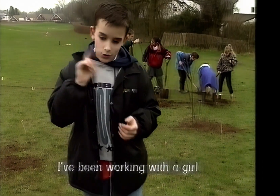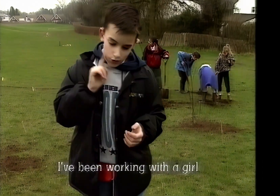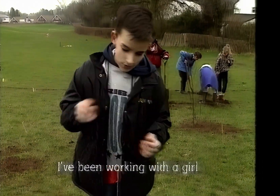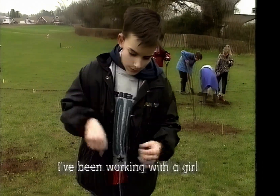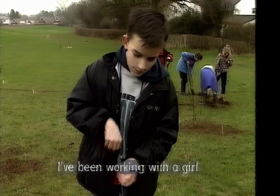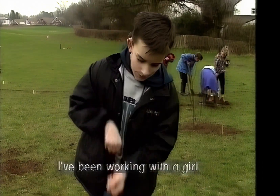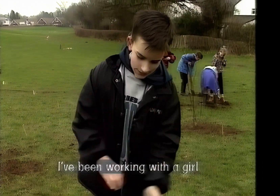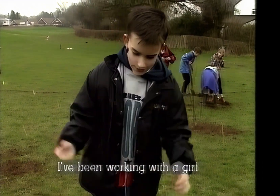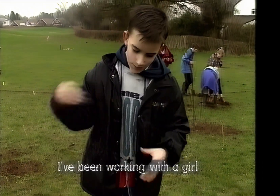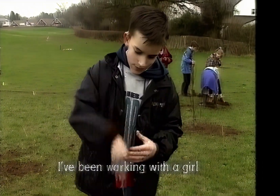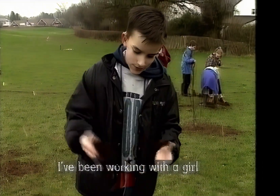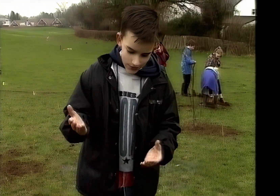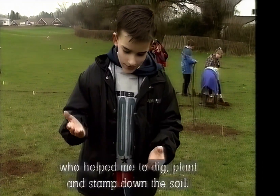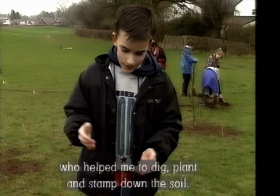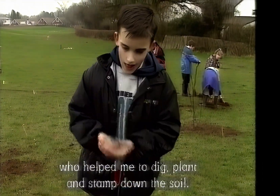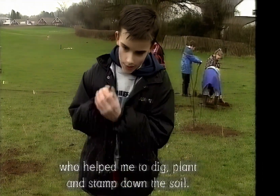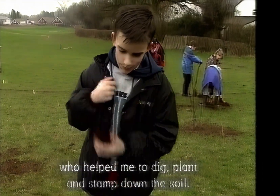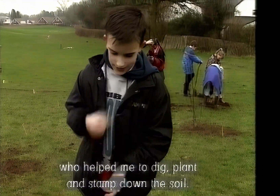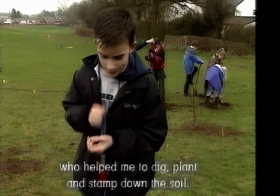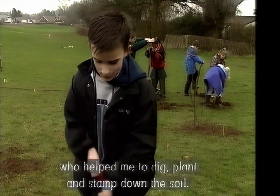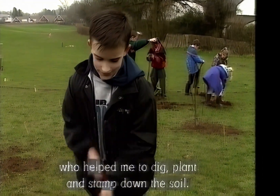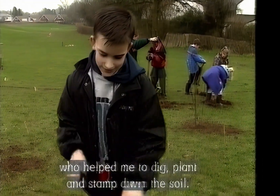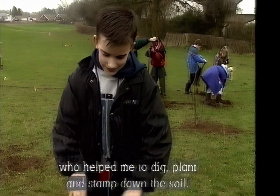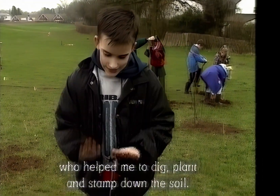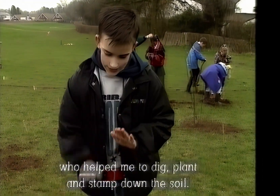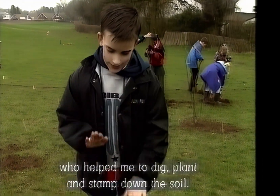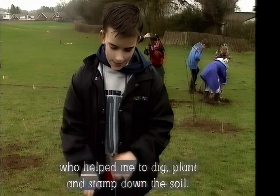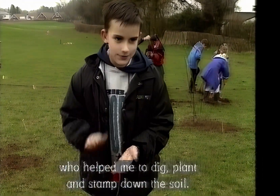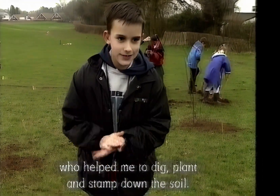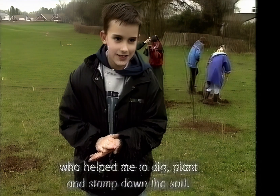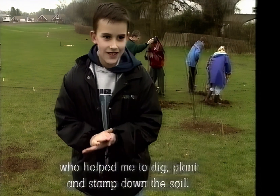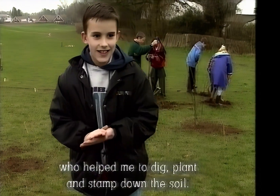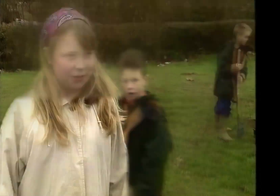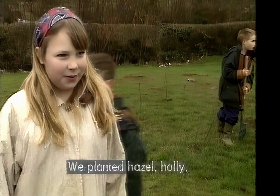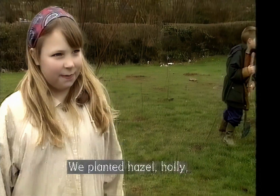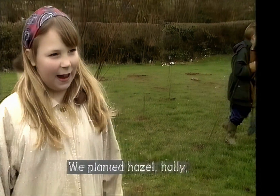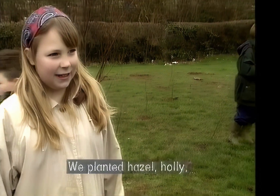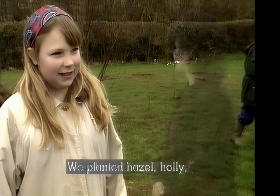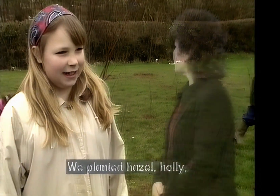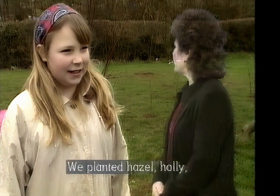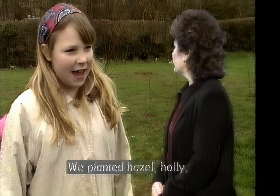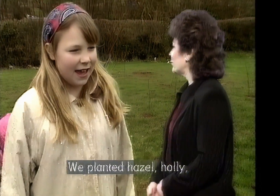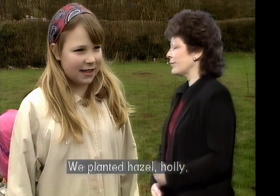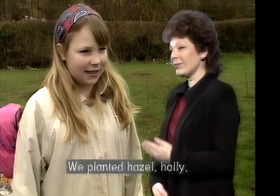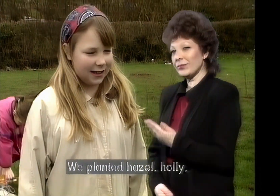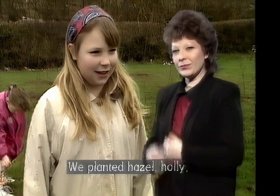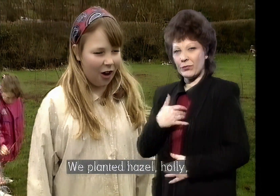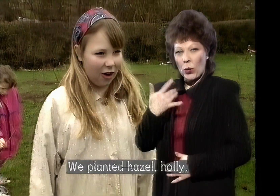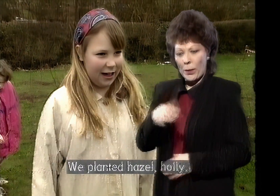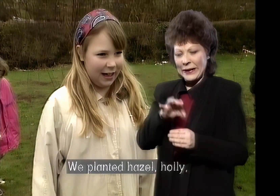I've been working with a girl who helped me to dig, plant, and stamp down the soil. We planted hazel, holly,